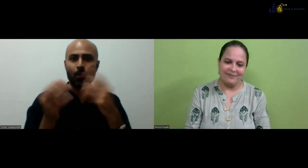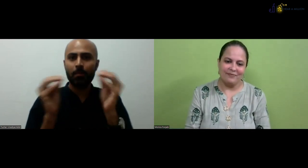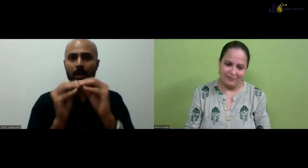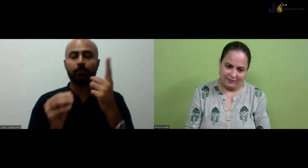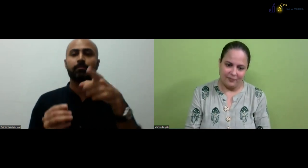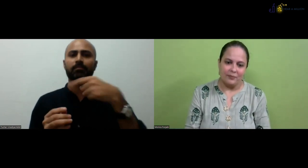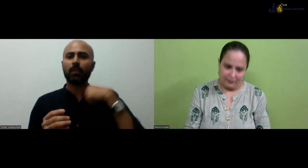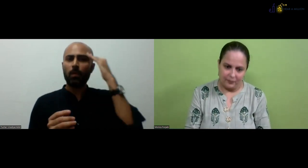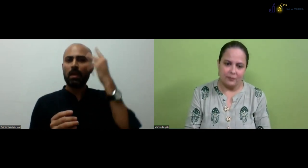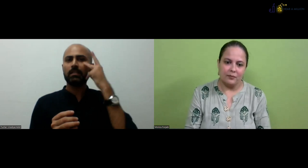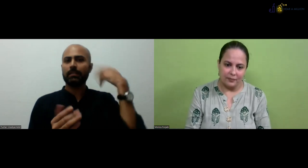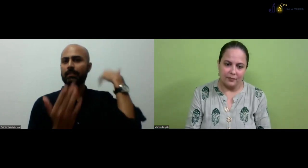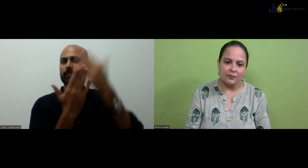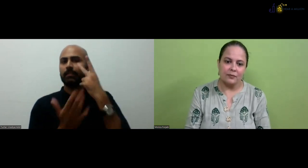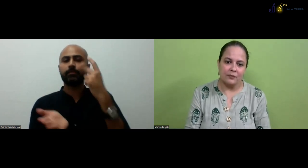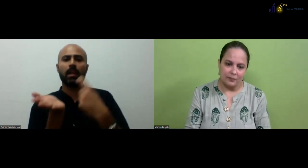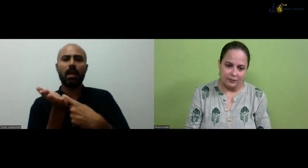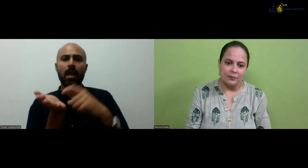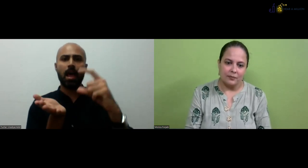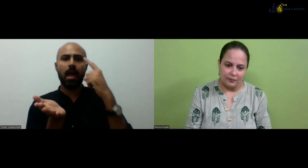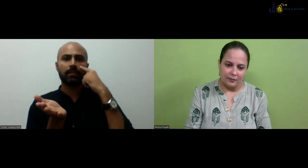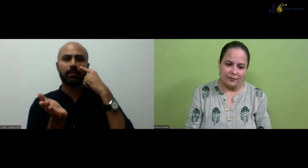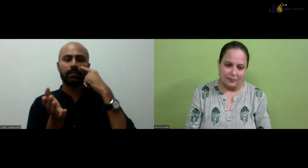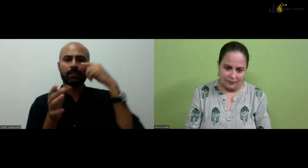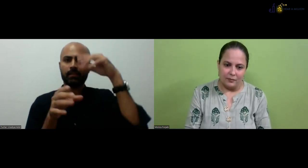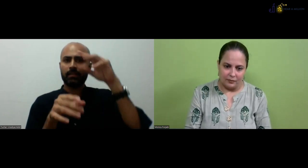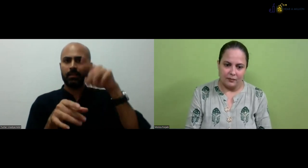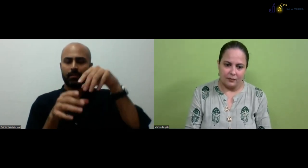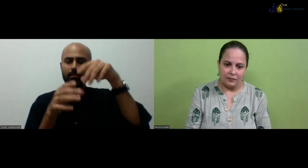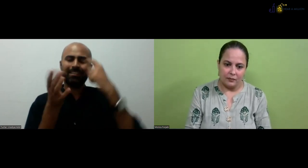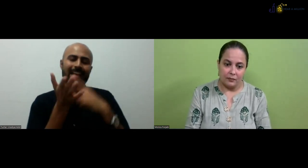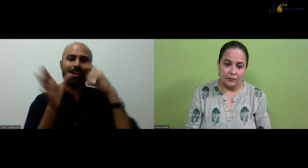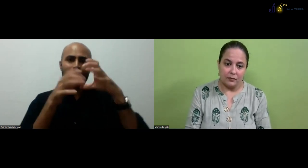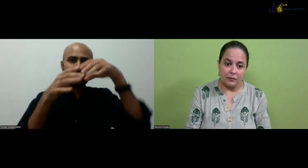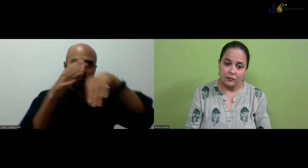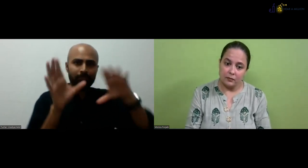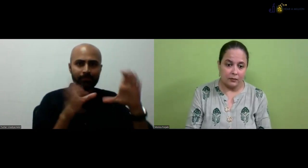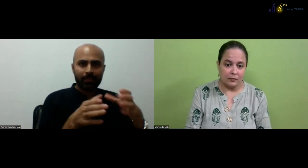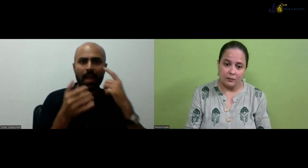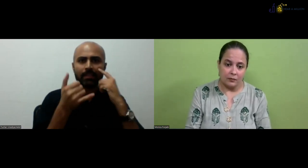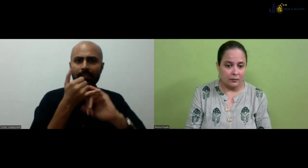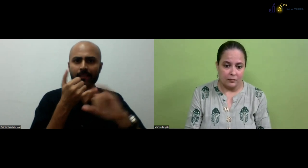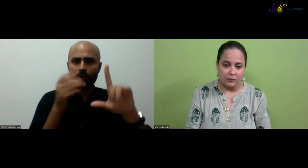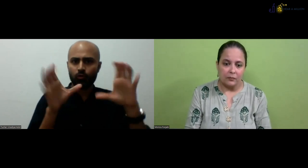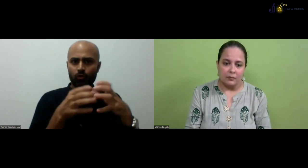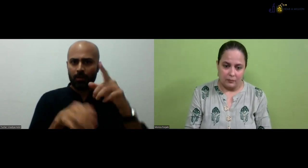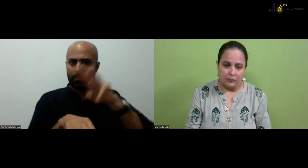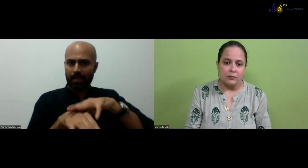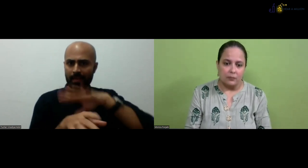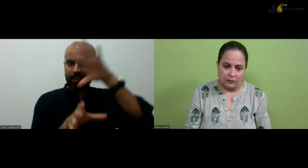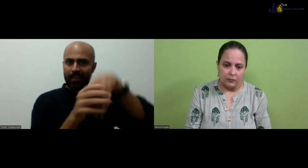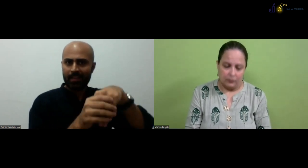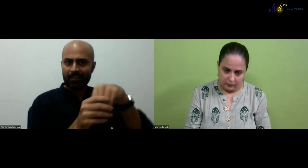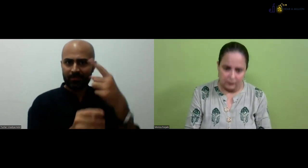Incredible. So there's one more question, which I have, uh, something related to rehabilitation. Council of India and